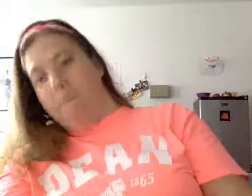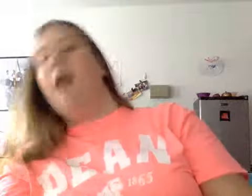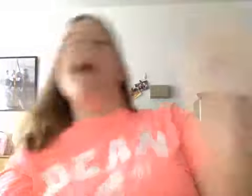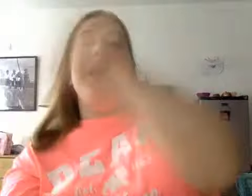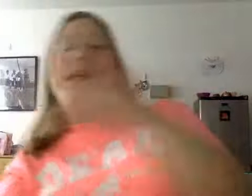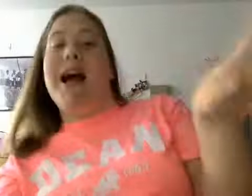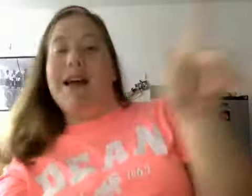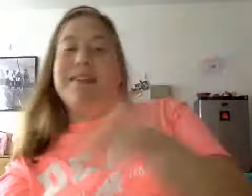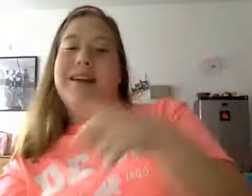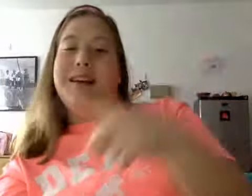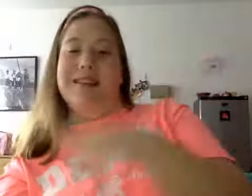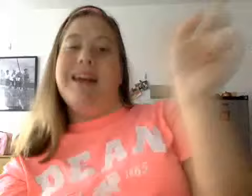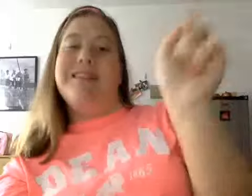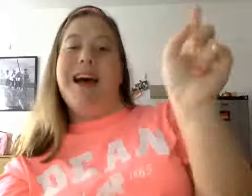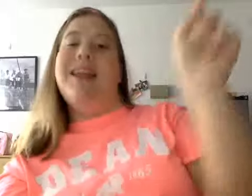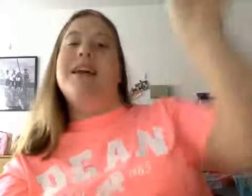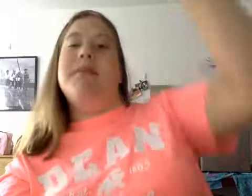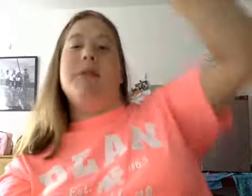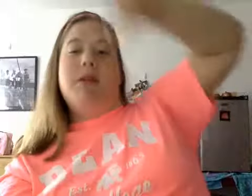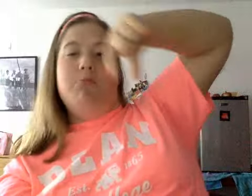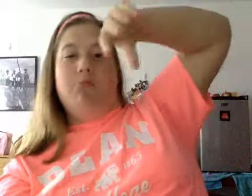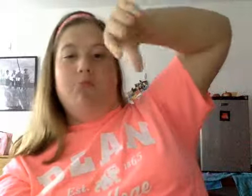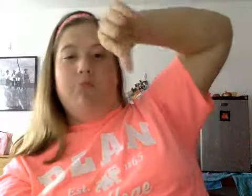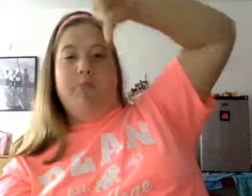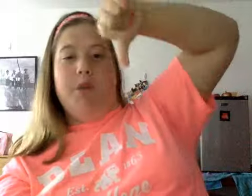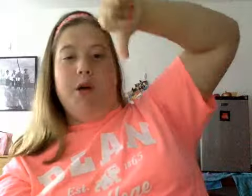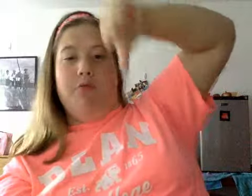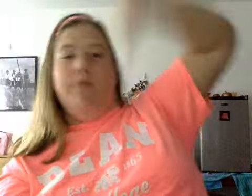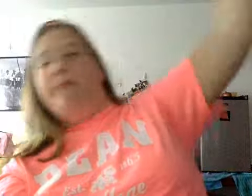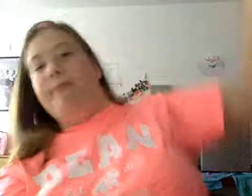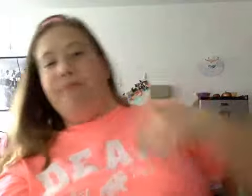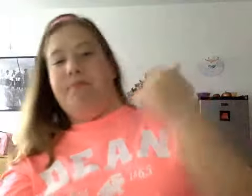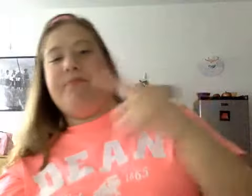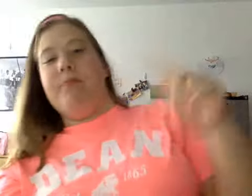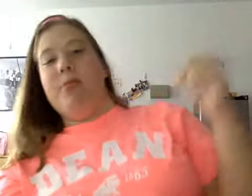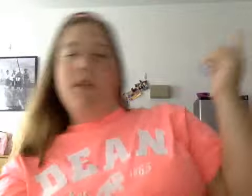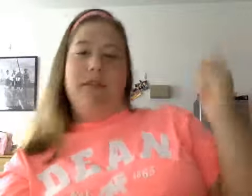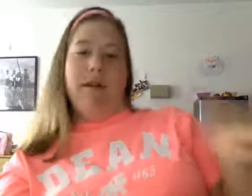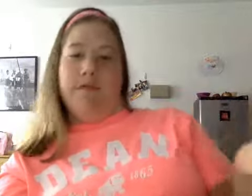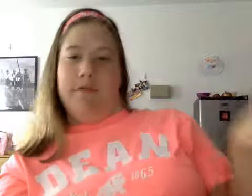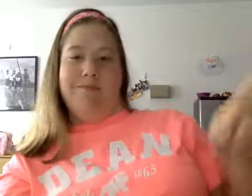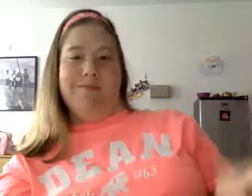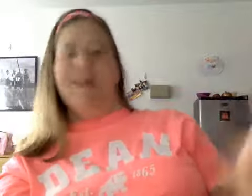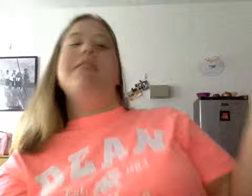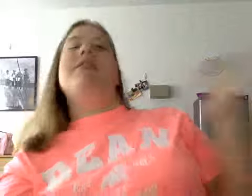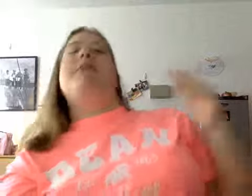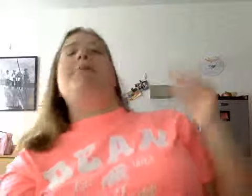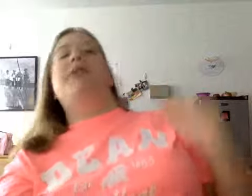anyway guys that's that I give it up boo so but that's just my opinion